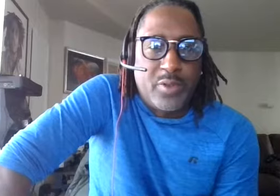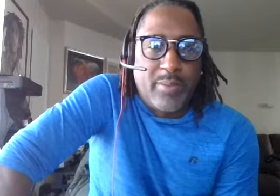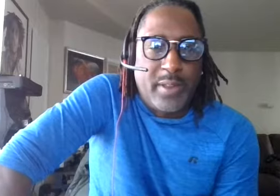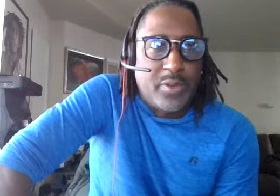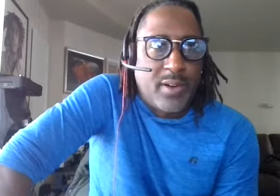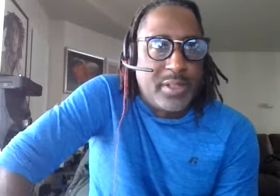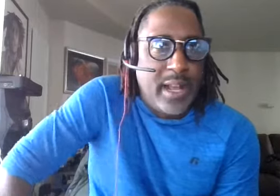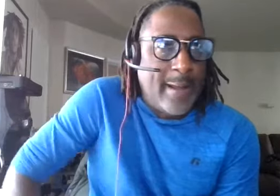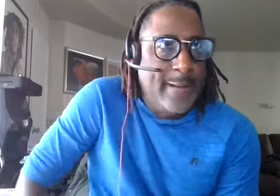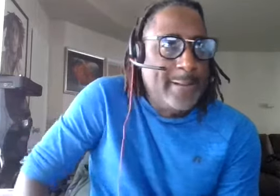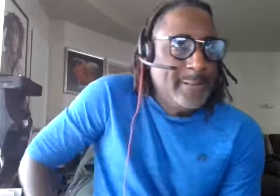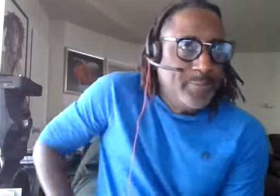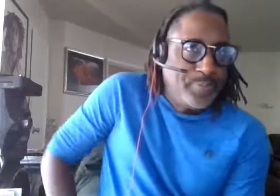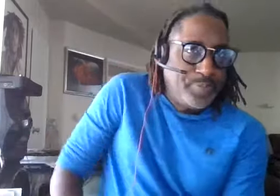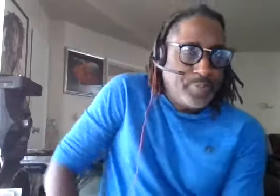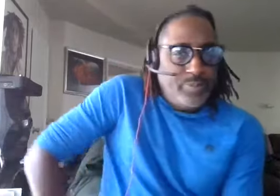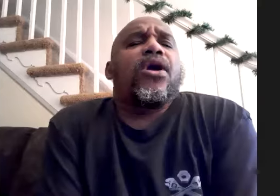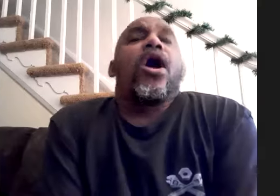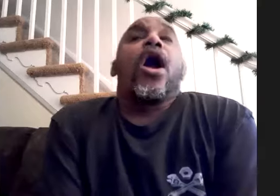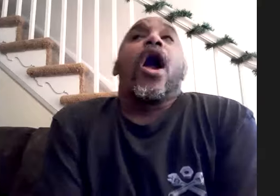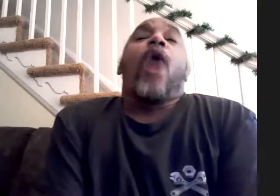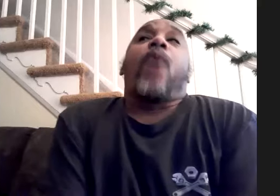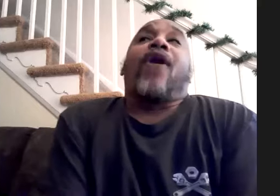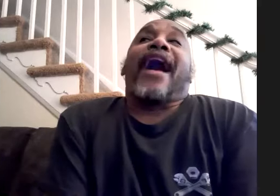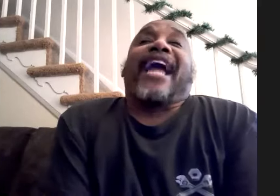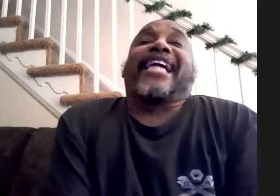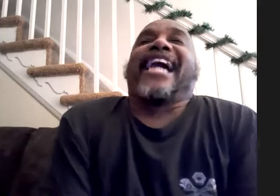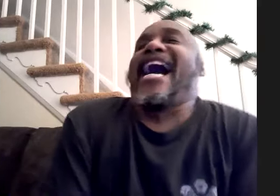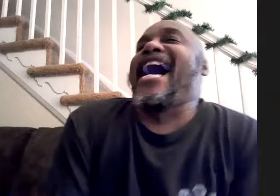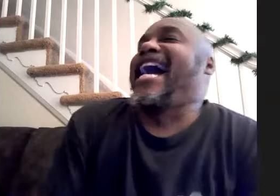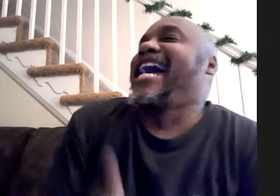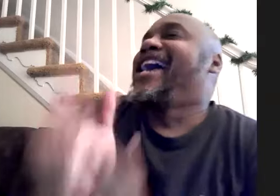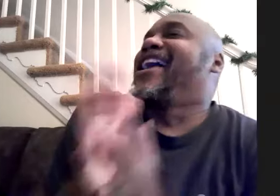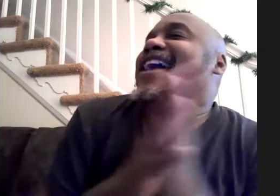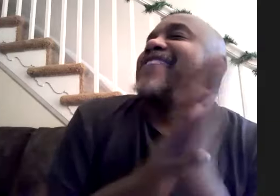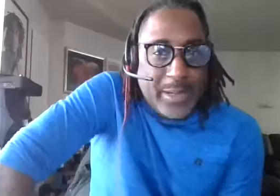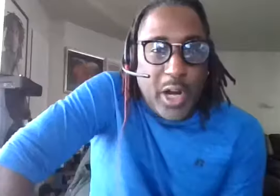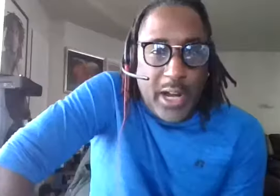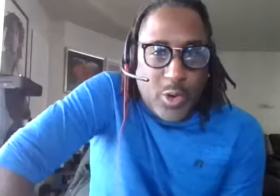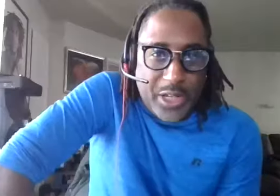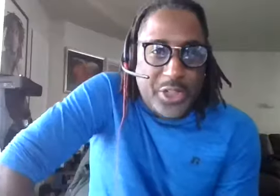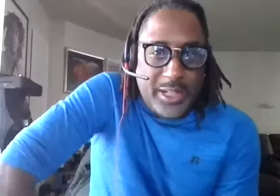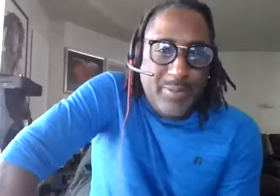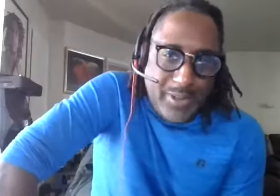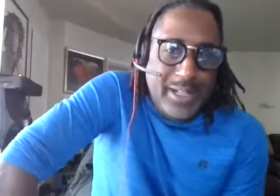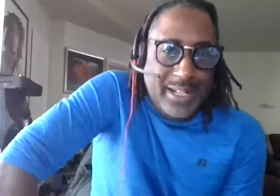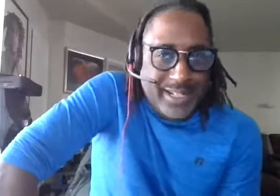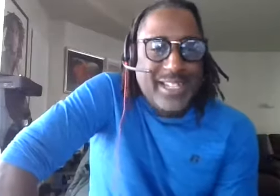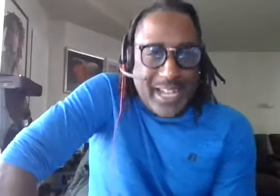the drummer that you are today well i know that's a broad question yeah